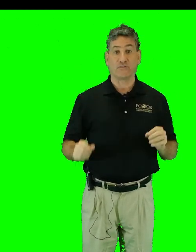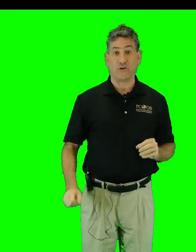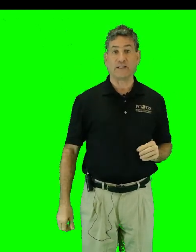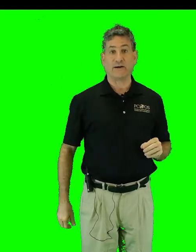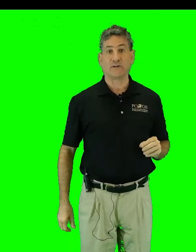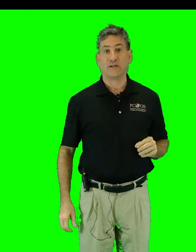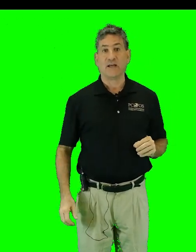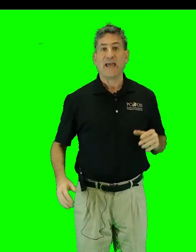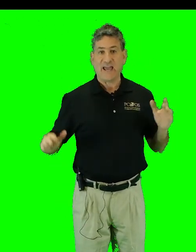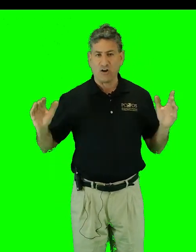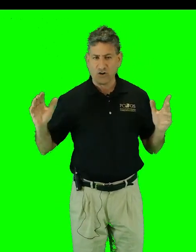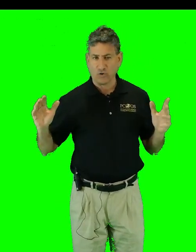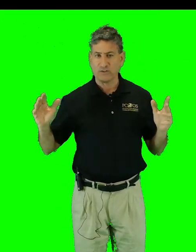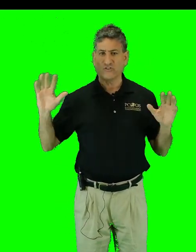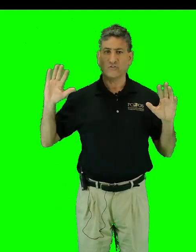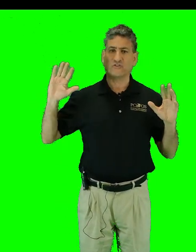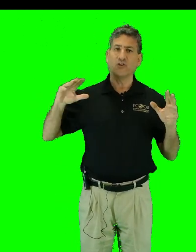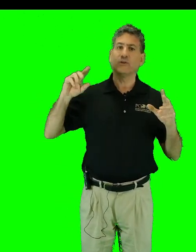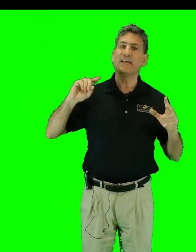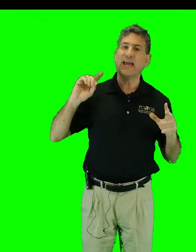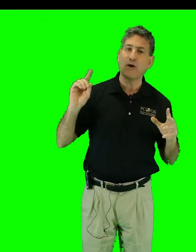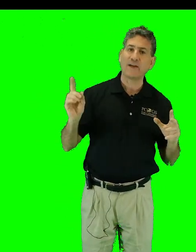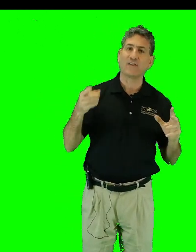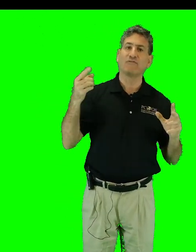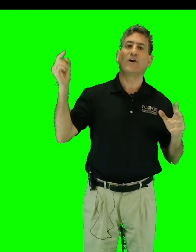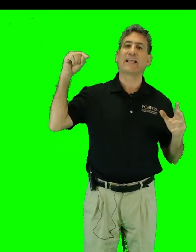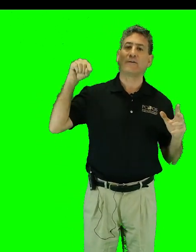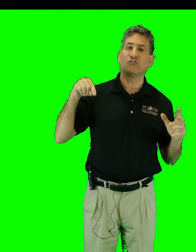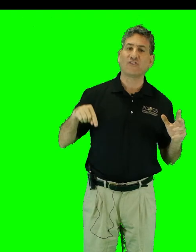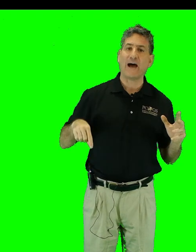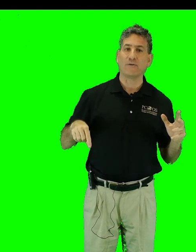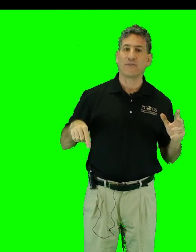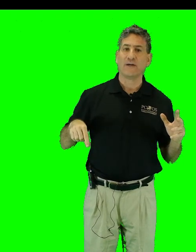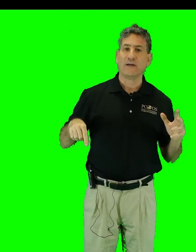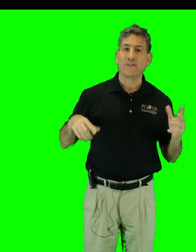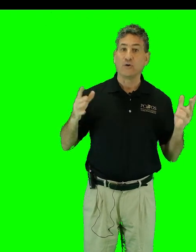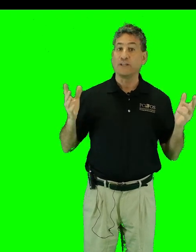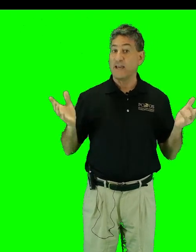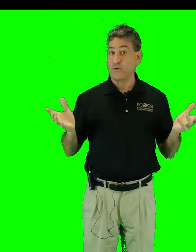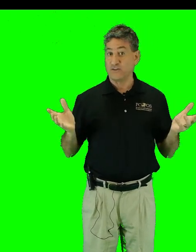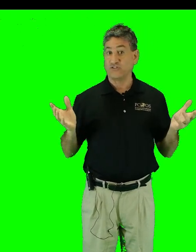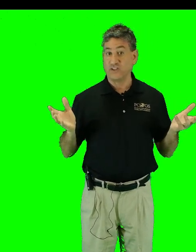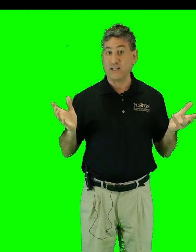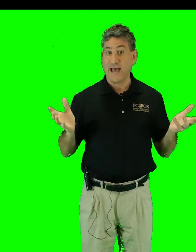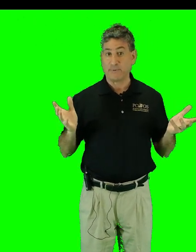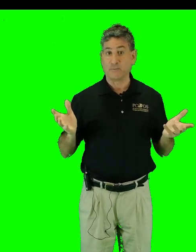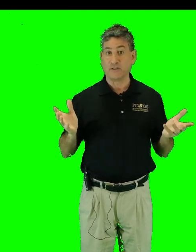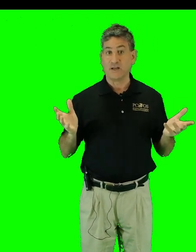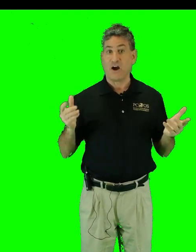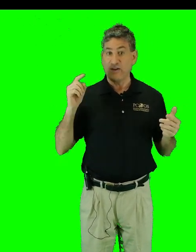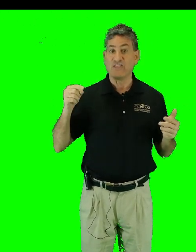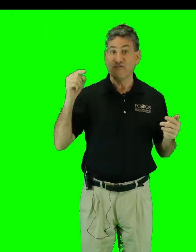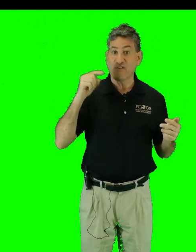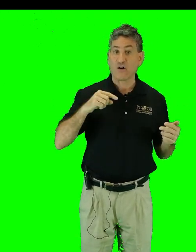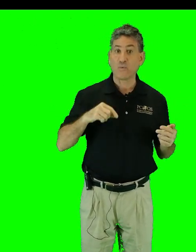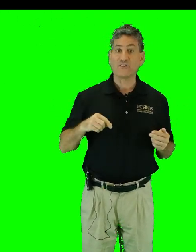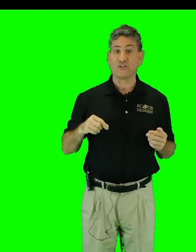fallout. Air currents are slowly carrying the fallout south. The only areas still habitable are in the far reaches